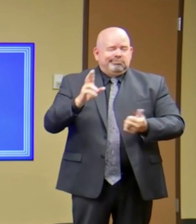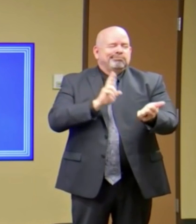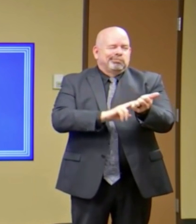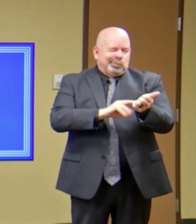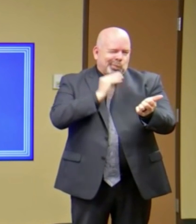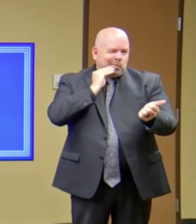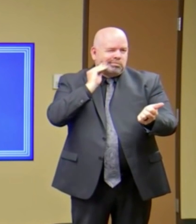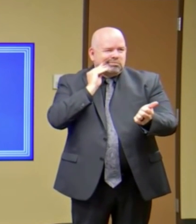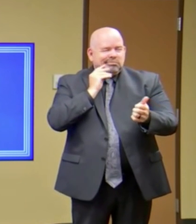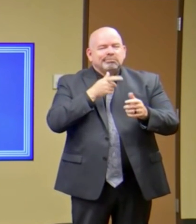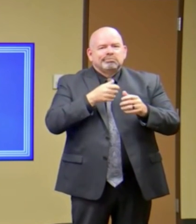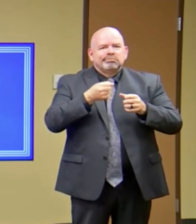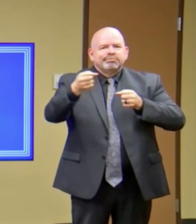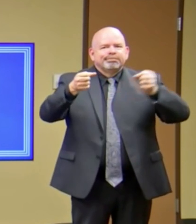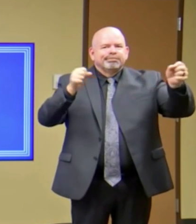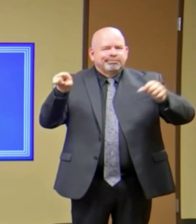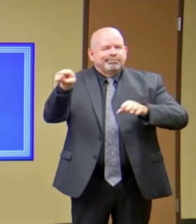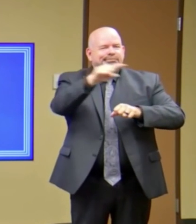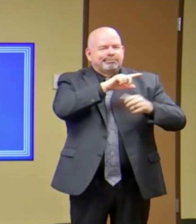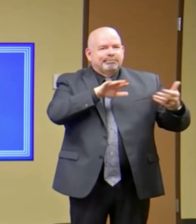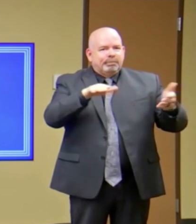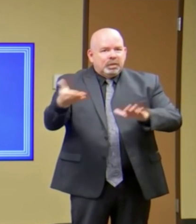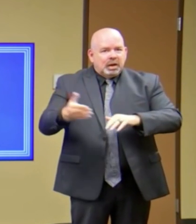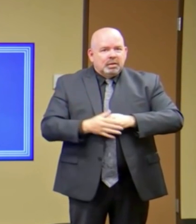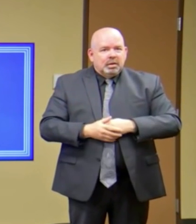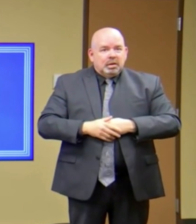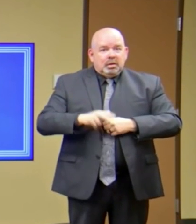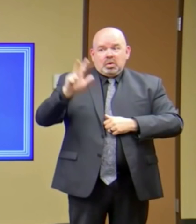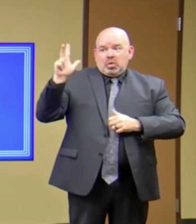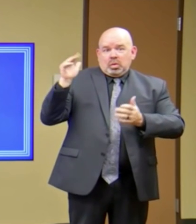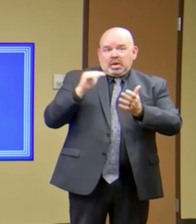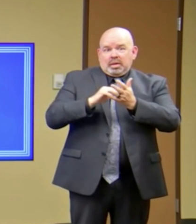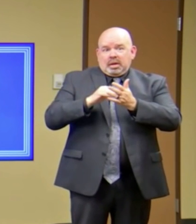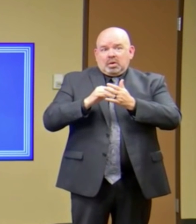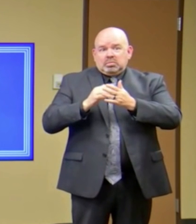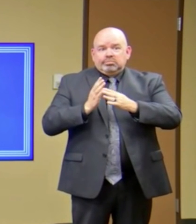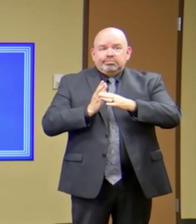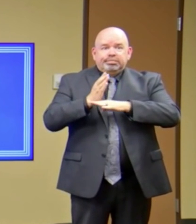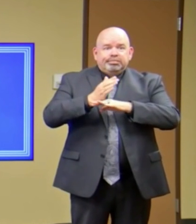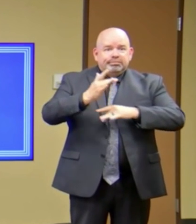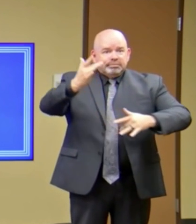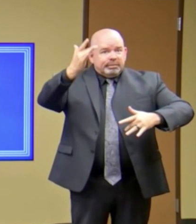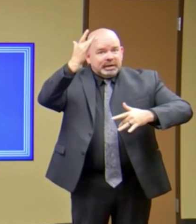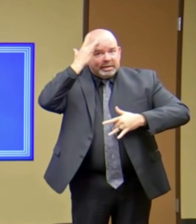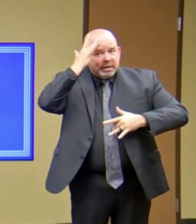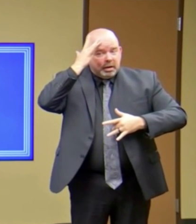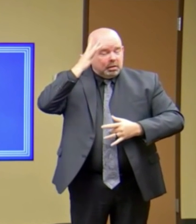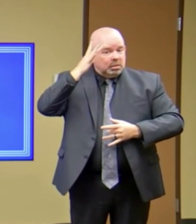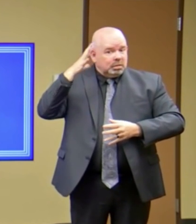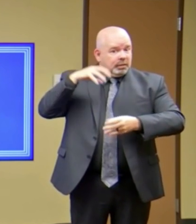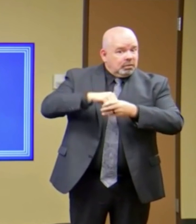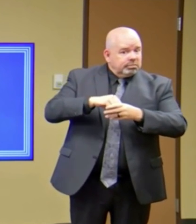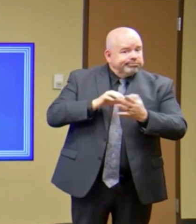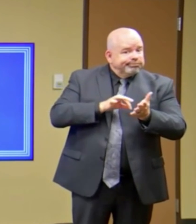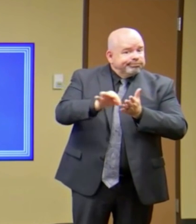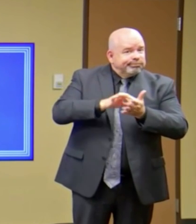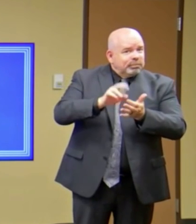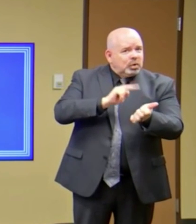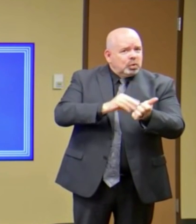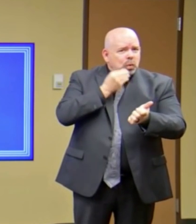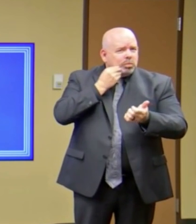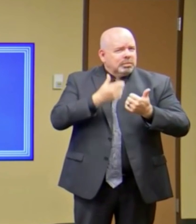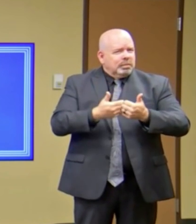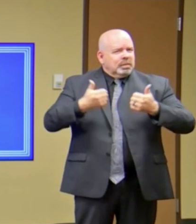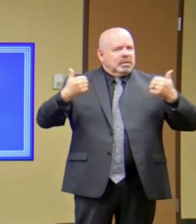of the over 3,000 who are sick are not in long-term care facilities, but the mortality rate is much, much higher there. All right.